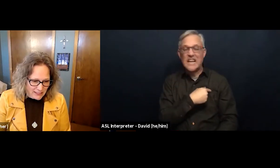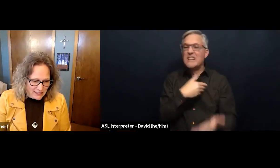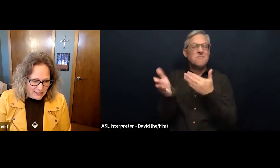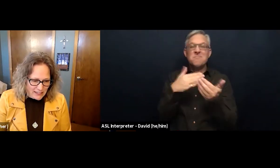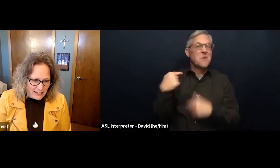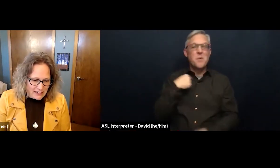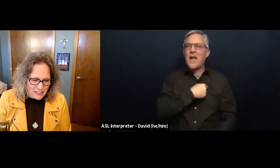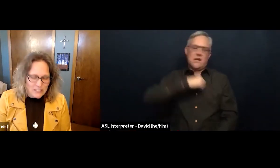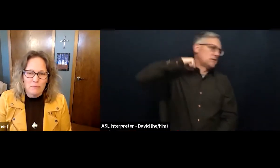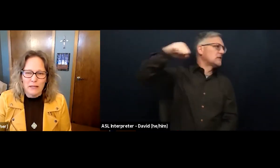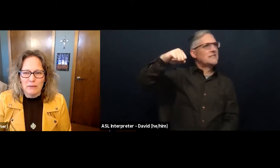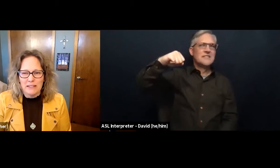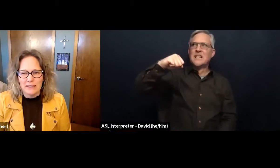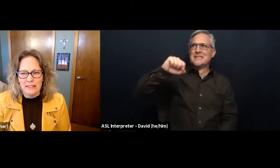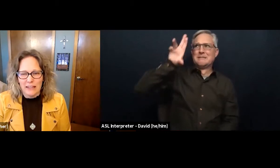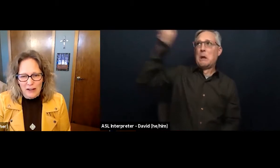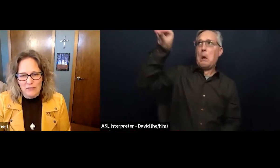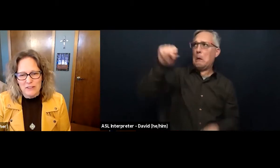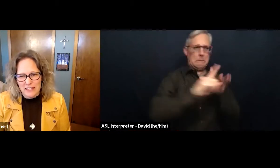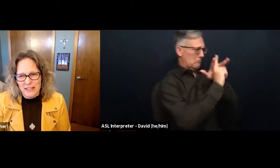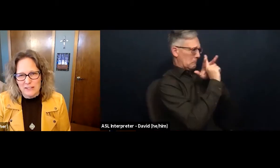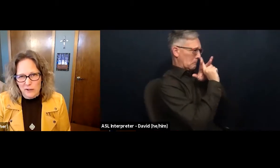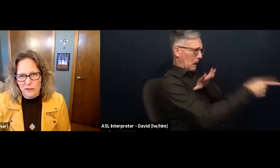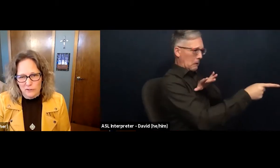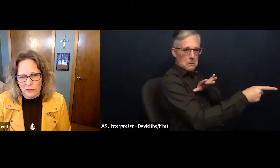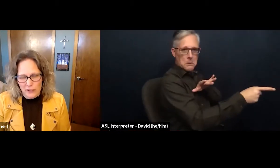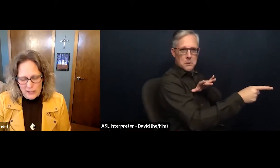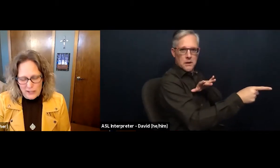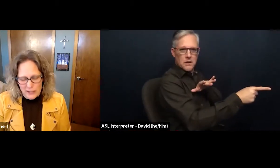It just might be that everything is harder for us.